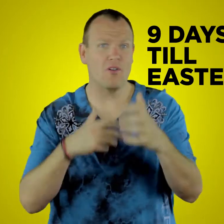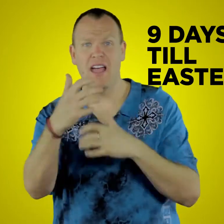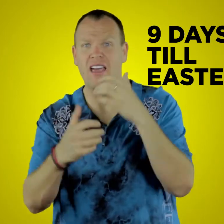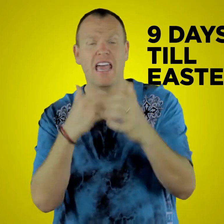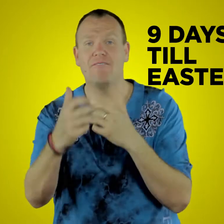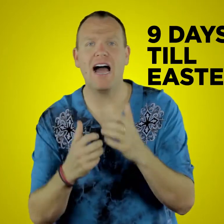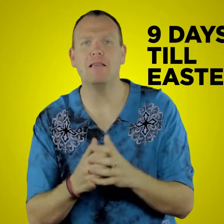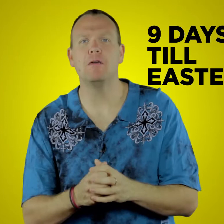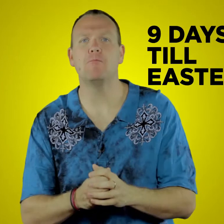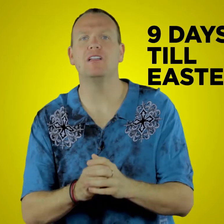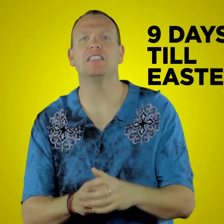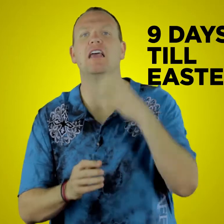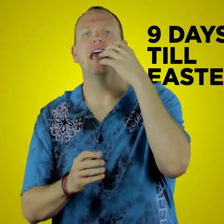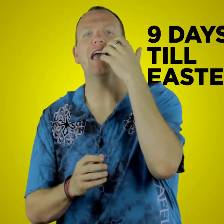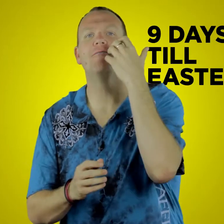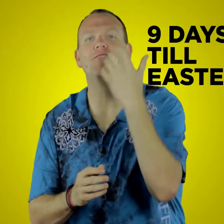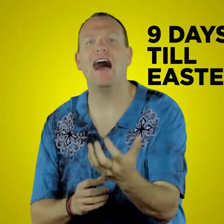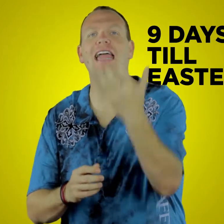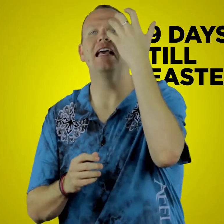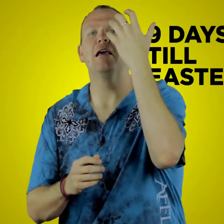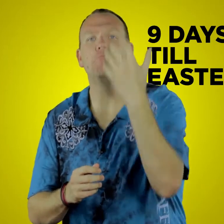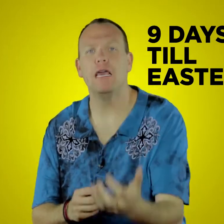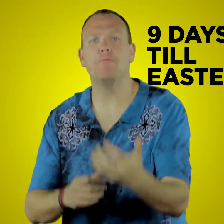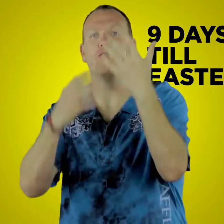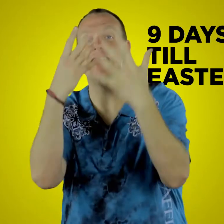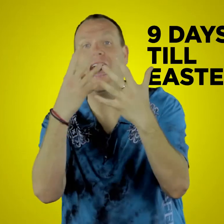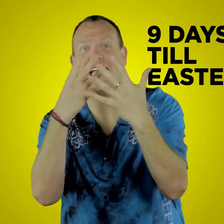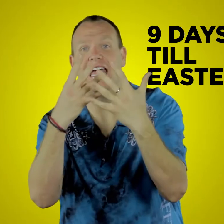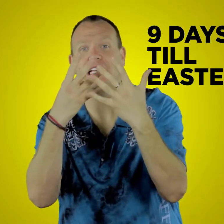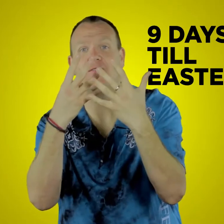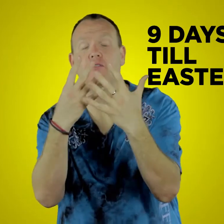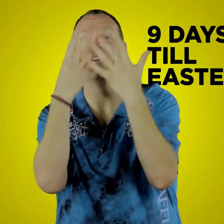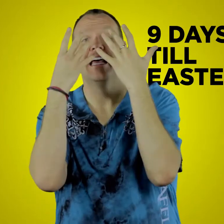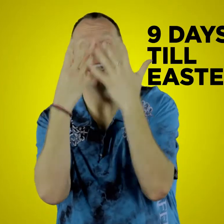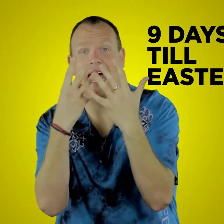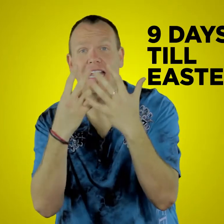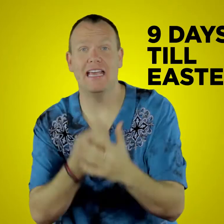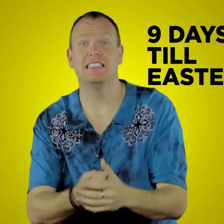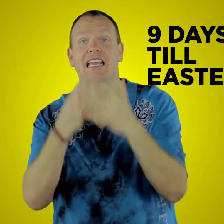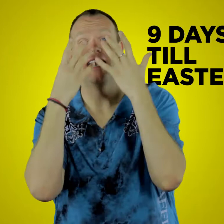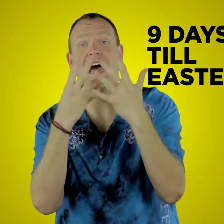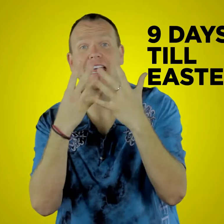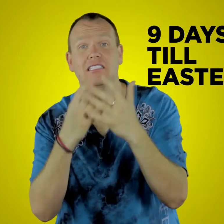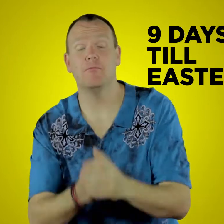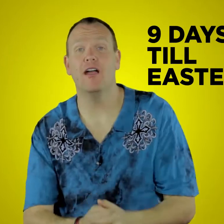around inviting people. Listen, invite people. Nine days, folks. Nine days. Nine days to pray.